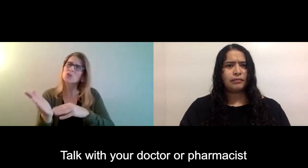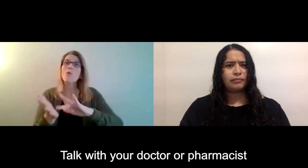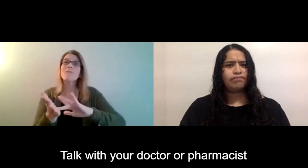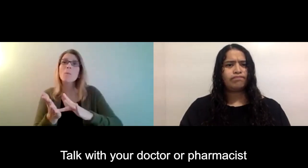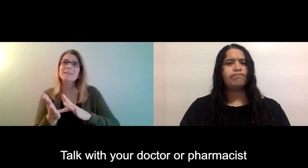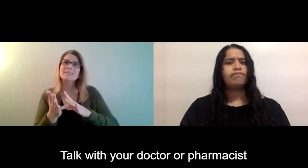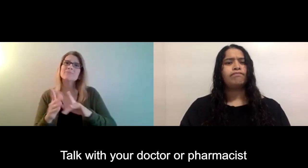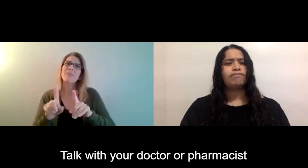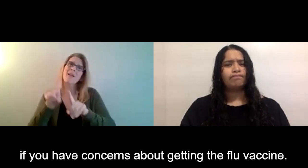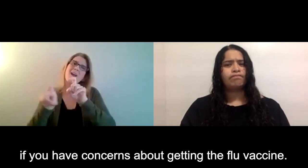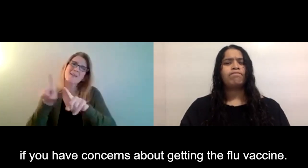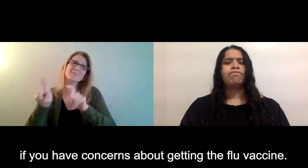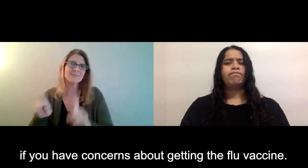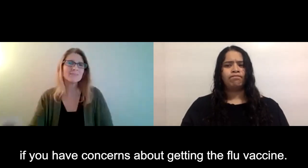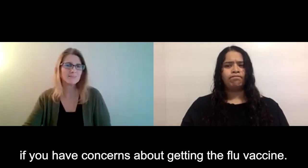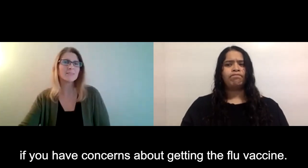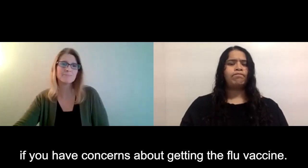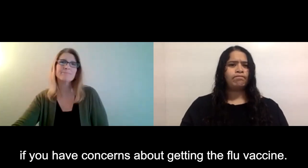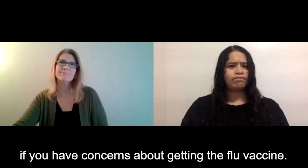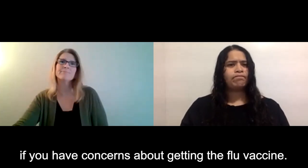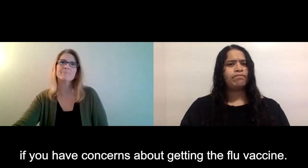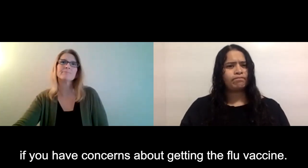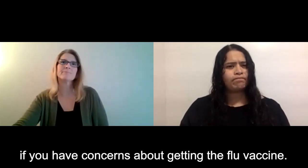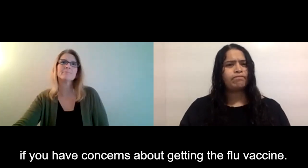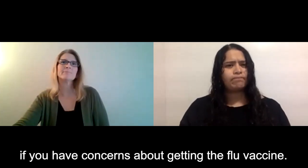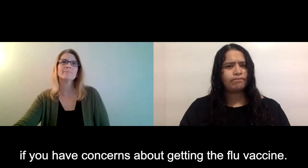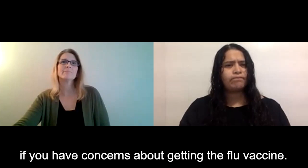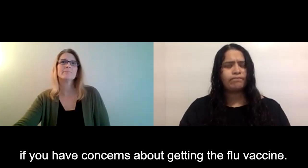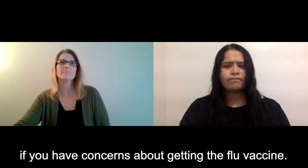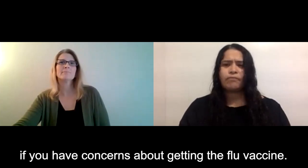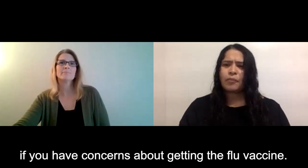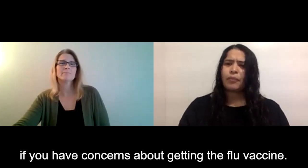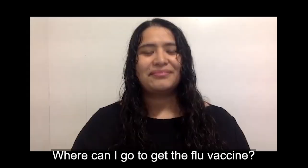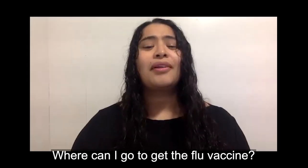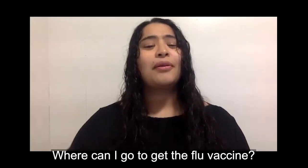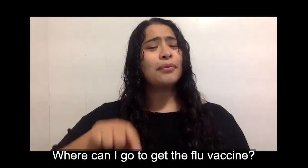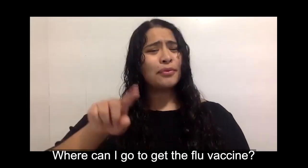Talk with your doctor or pharmacist if you have concerns about getting the flu vaccine.